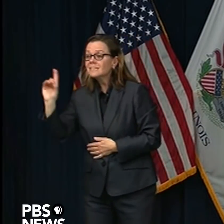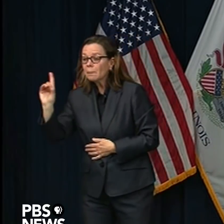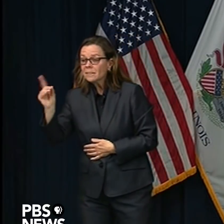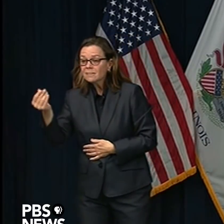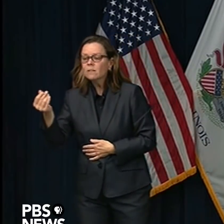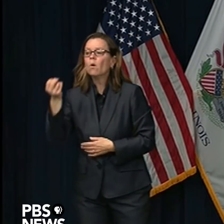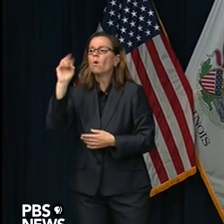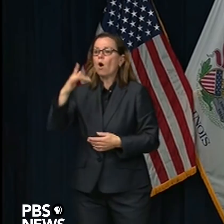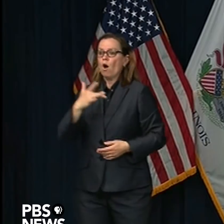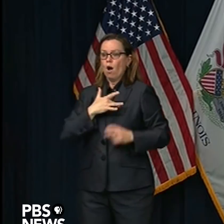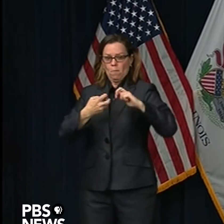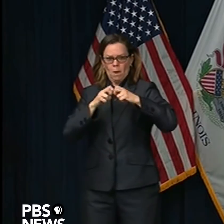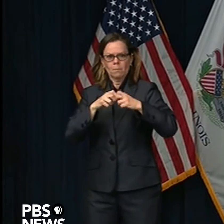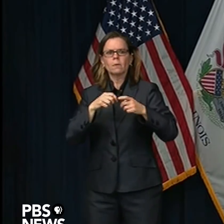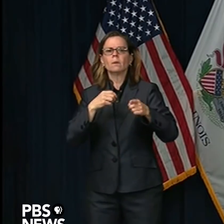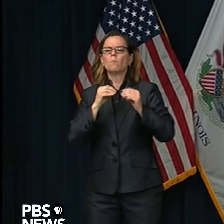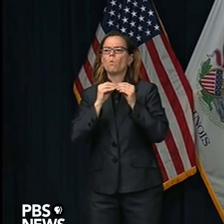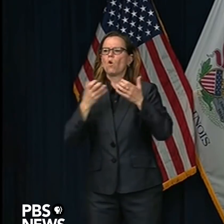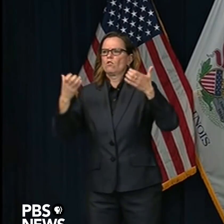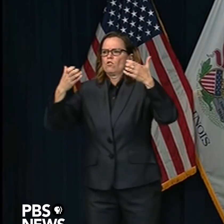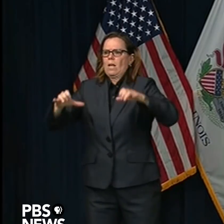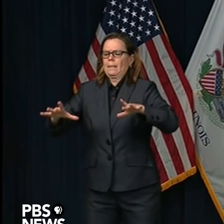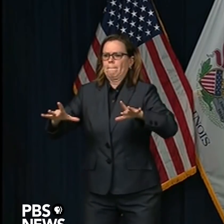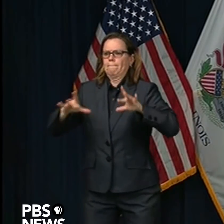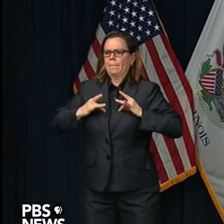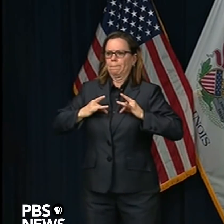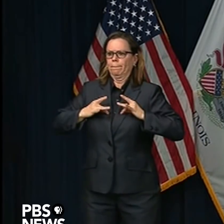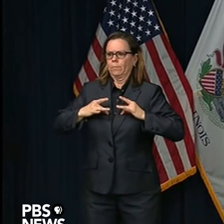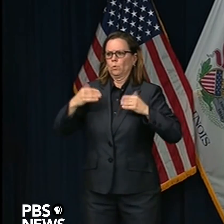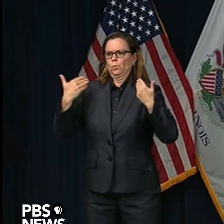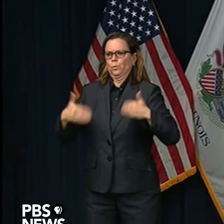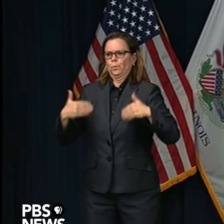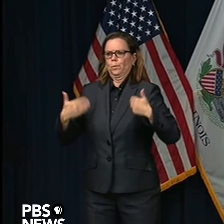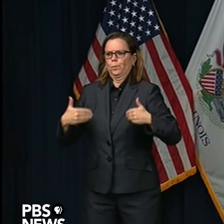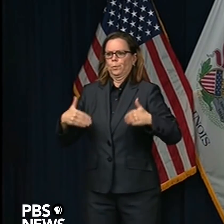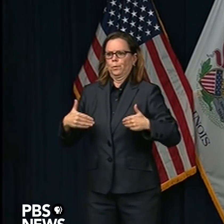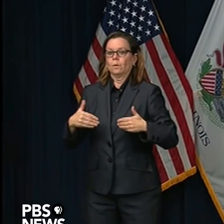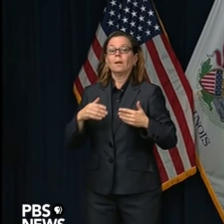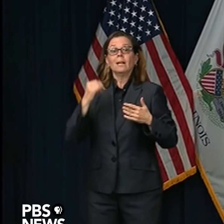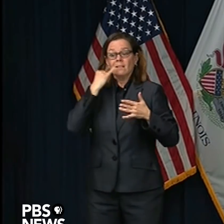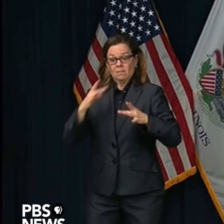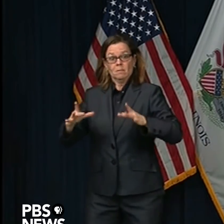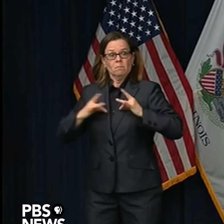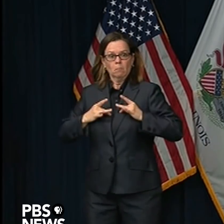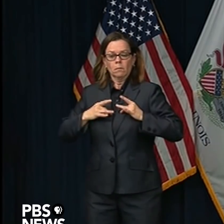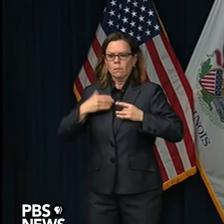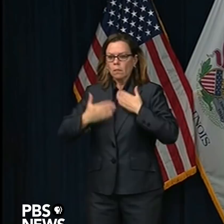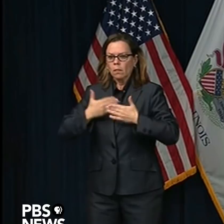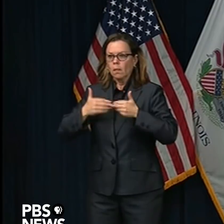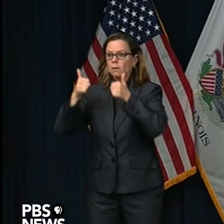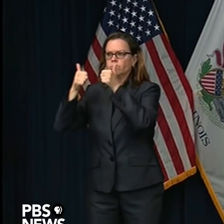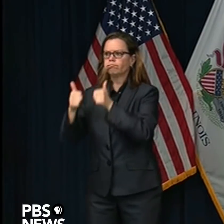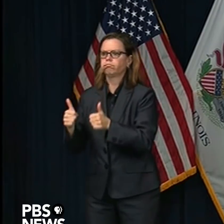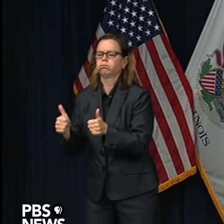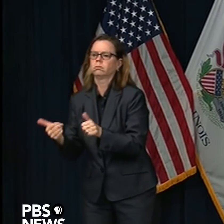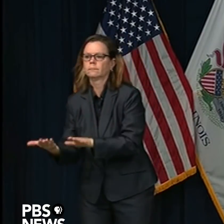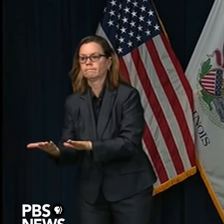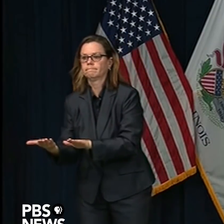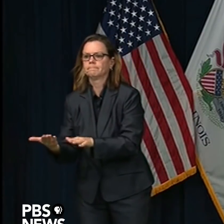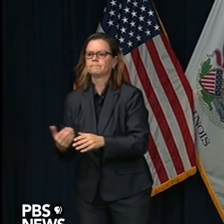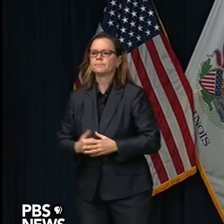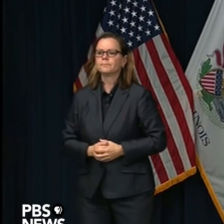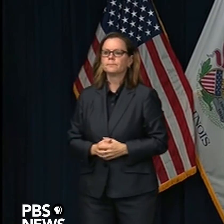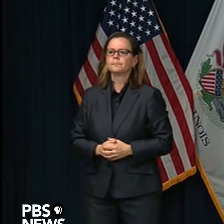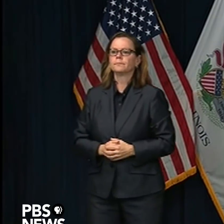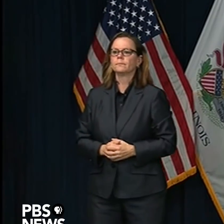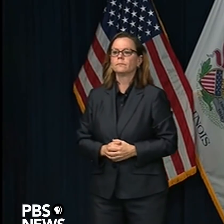including death. So, it's not necessarily news that we have zip codes that have more spread. And you also have to think